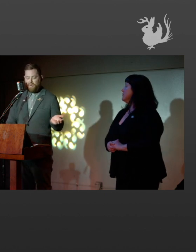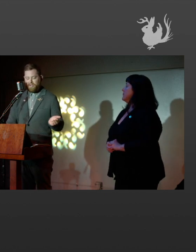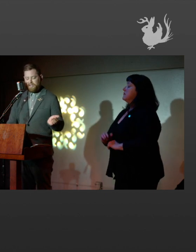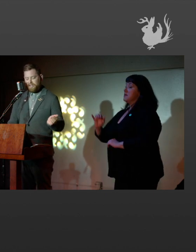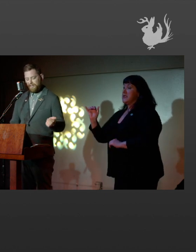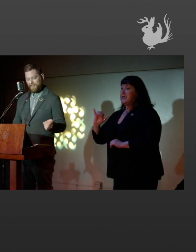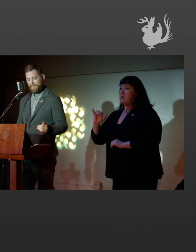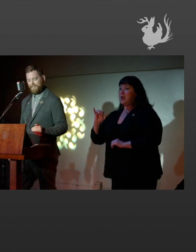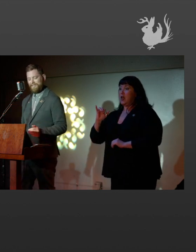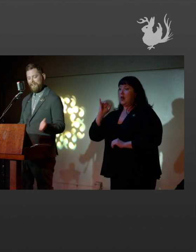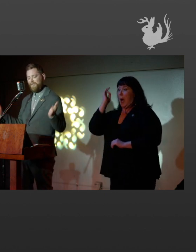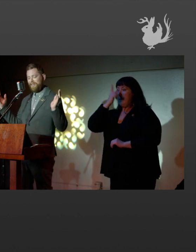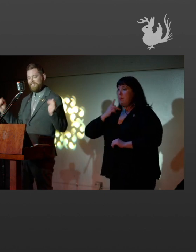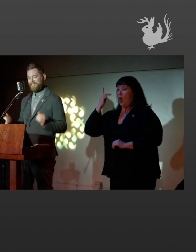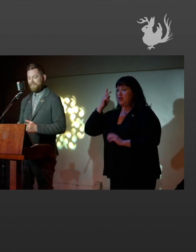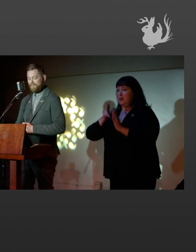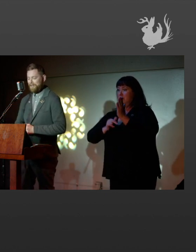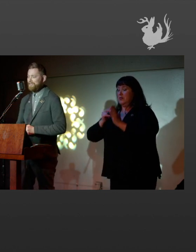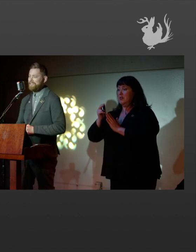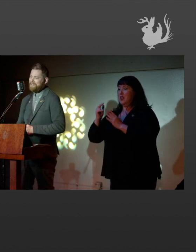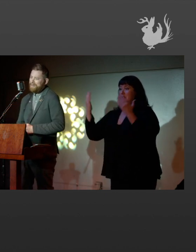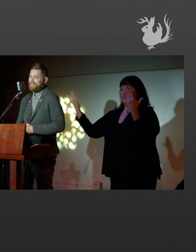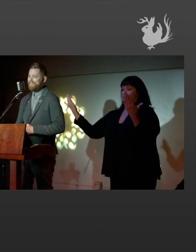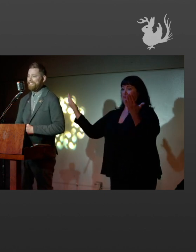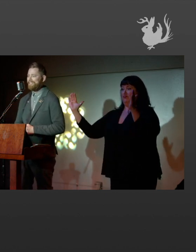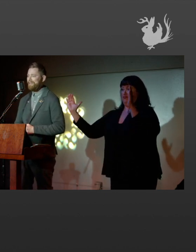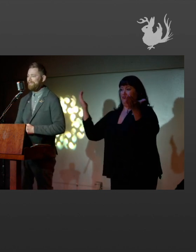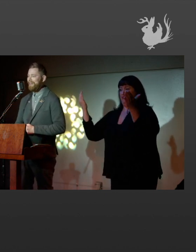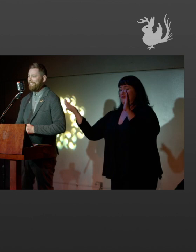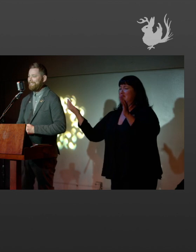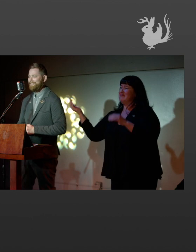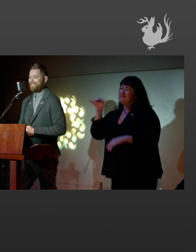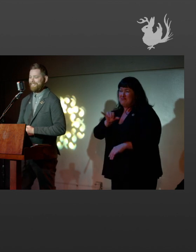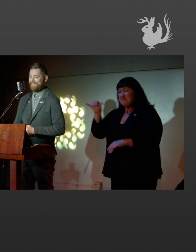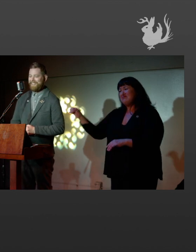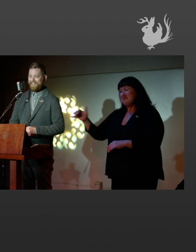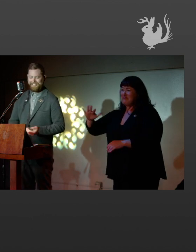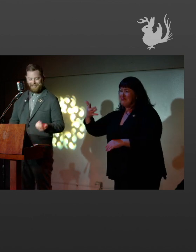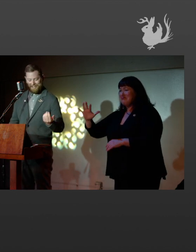Similar in portraiture, if we look at these two photos, they're basically the same, right?